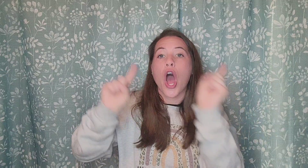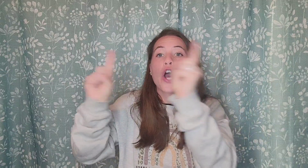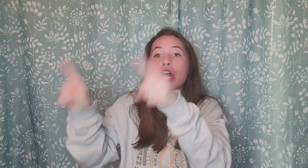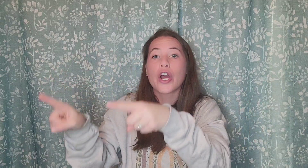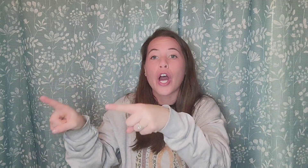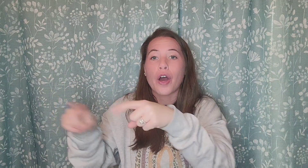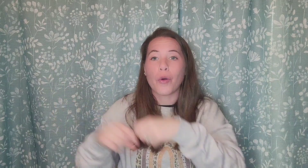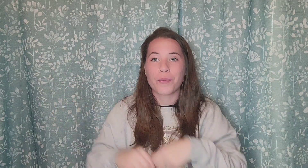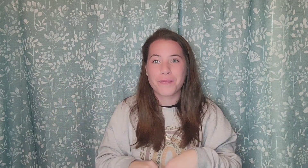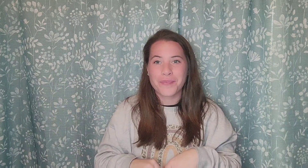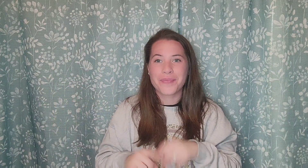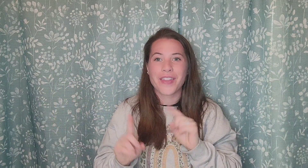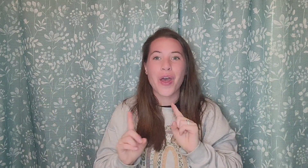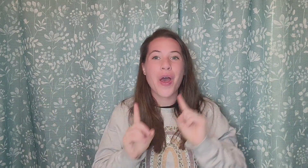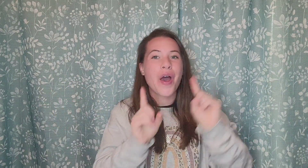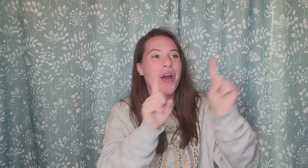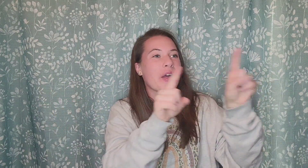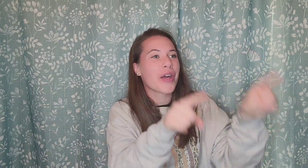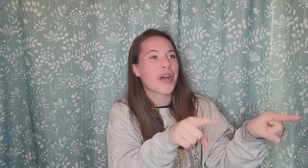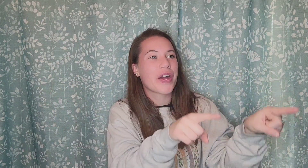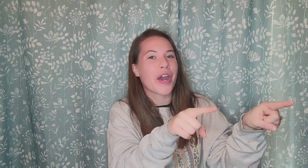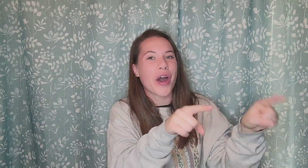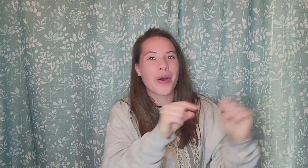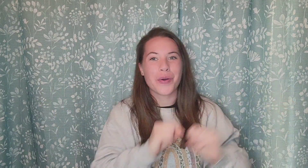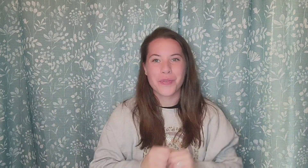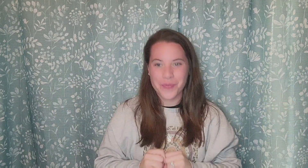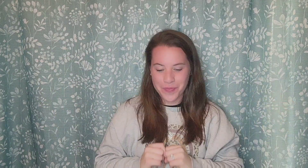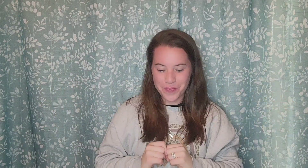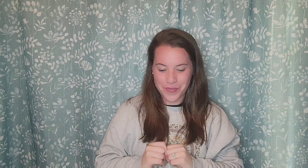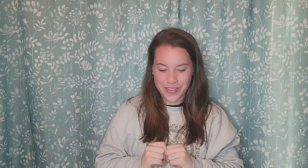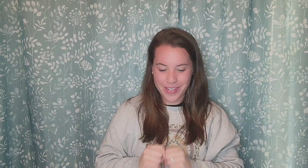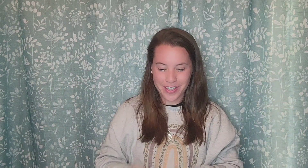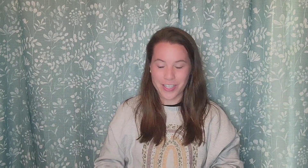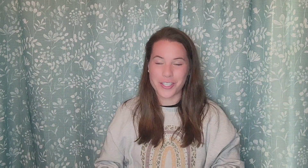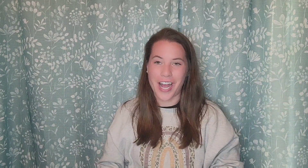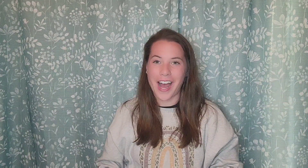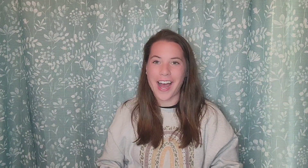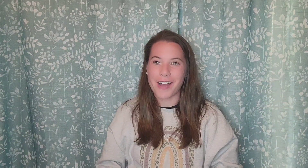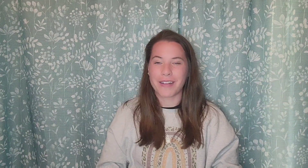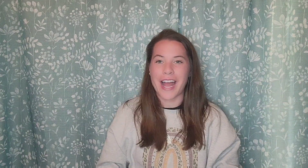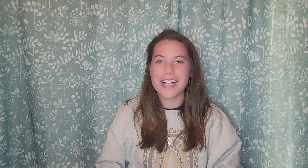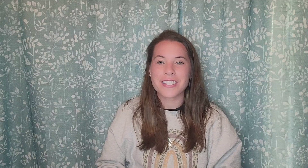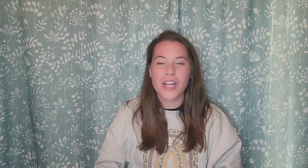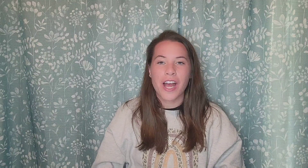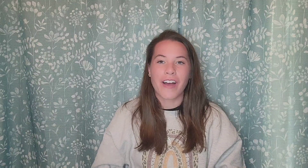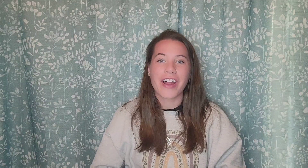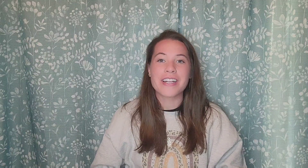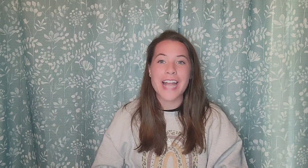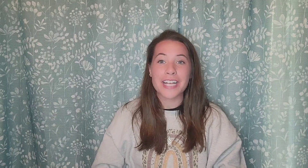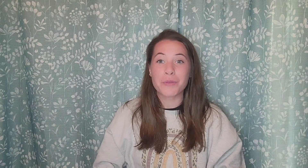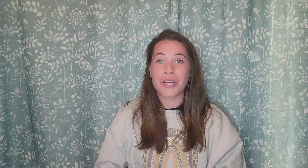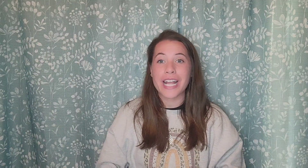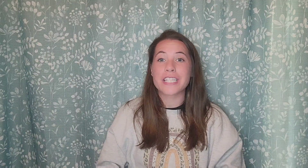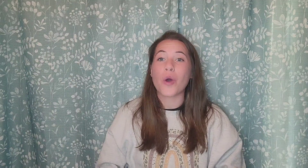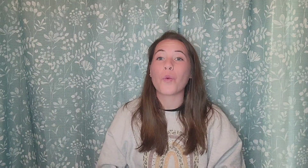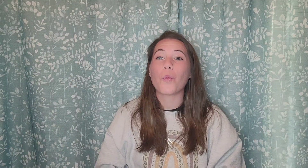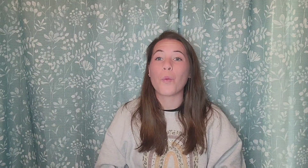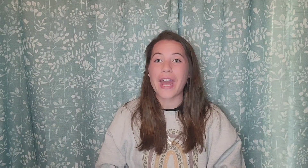Go. Go. Go. Good job, guys. Our next word is with.